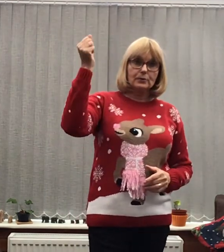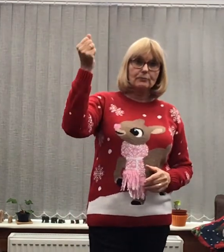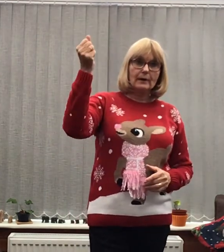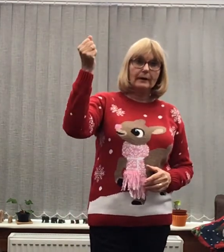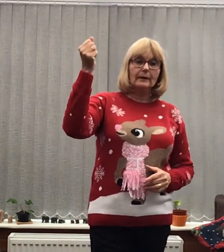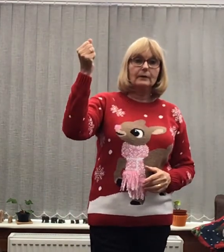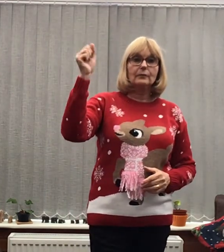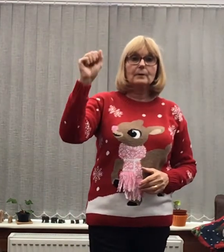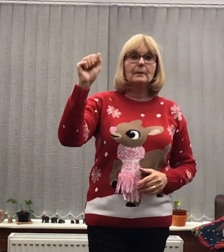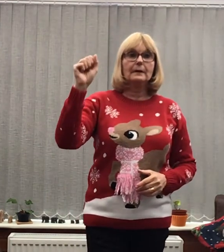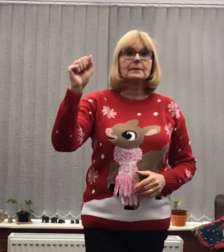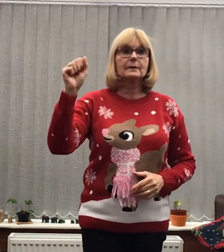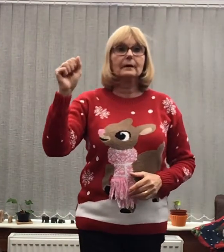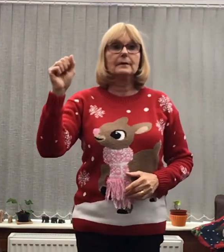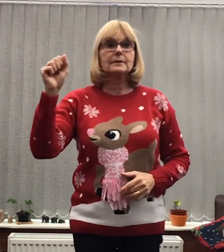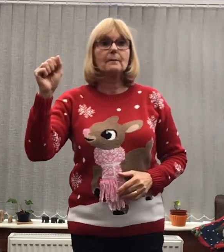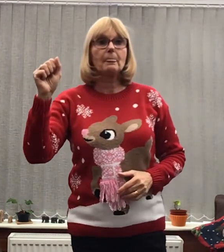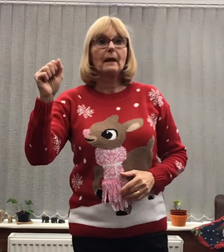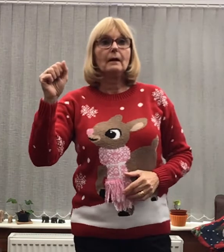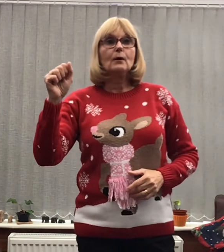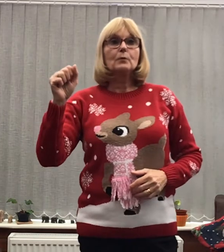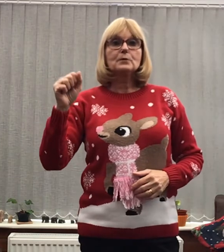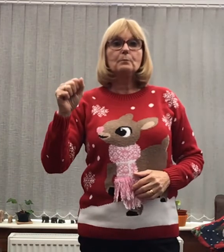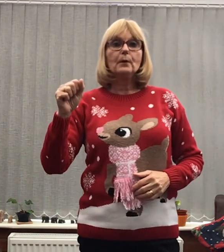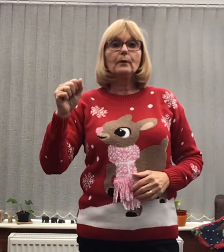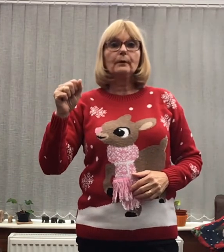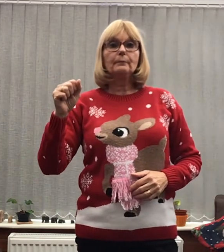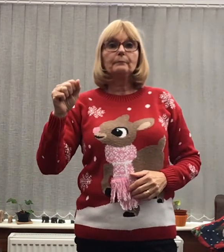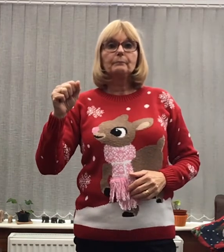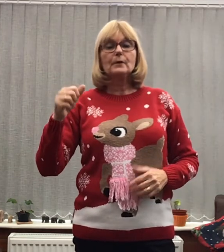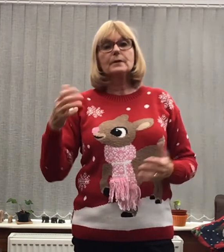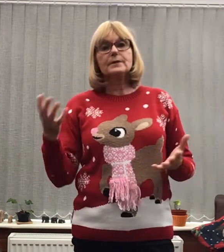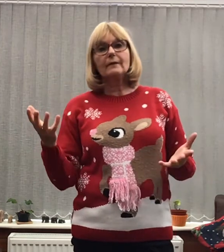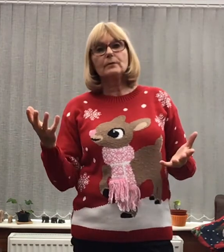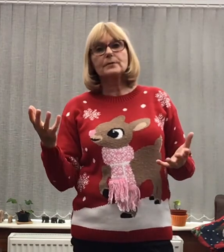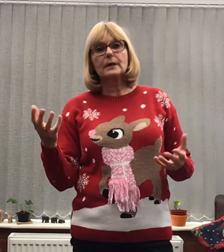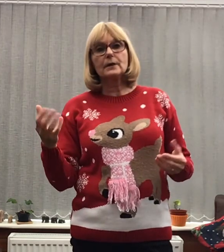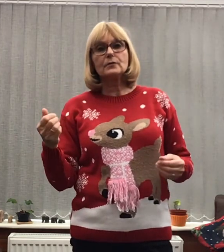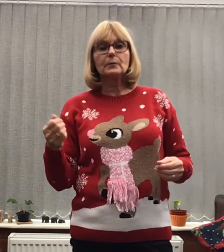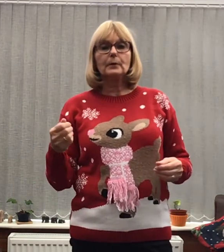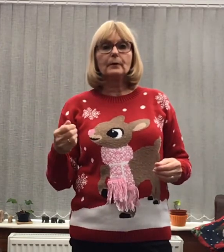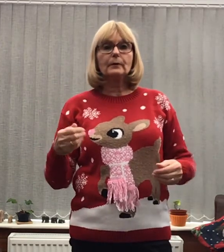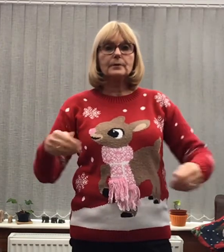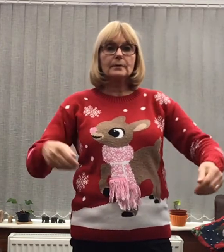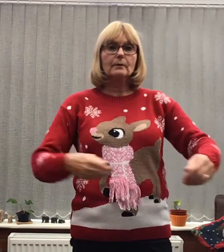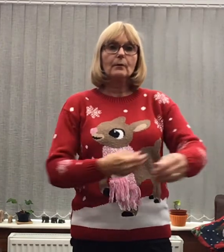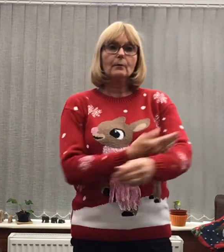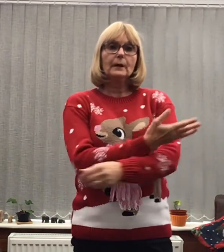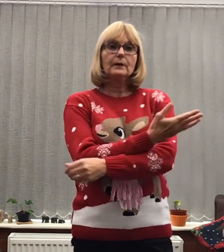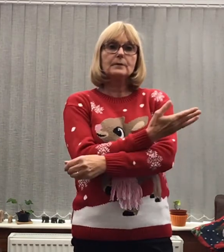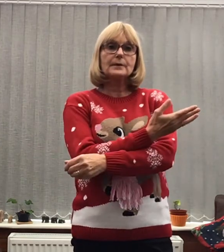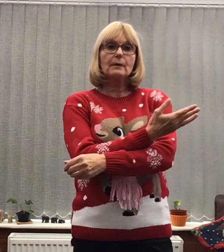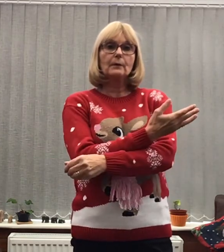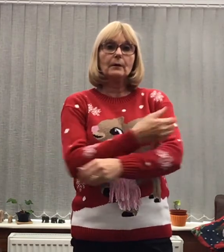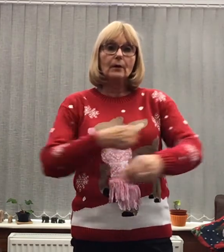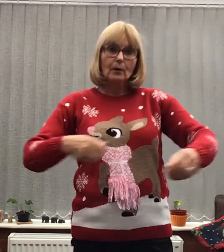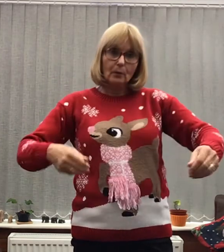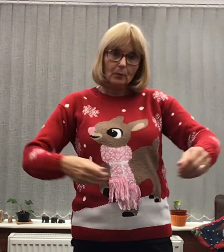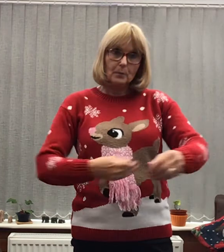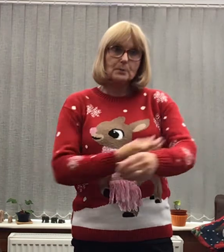your right hand for the main signs Was born Now there are several signs for born So we use that one Christmas